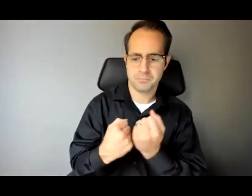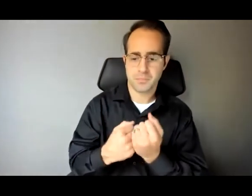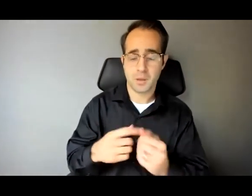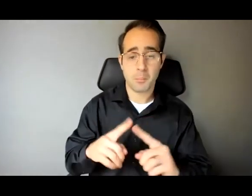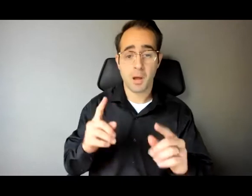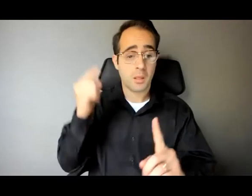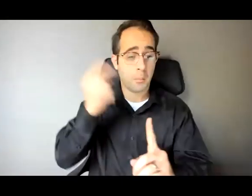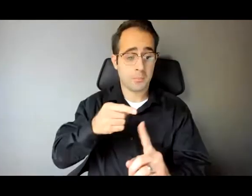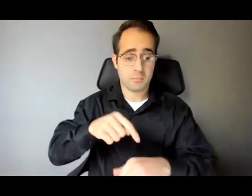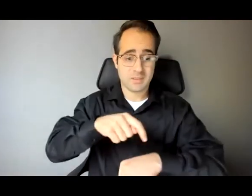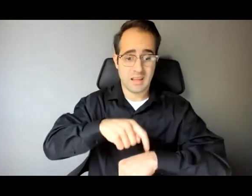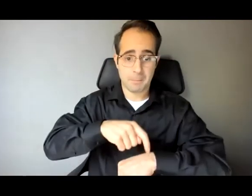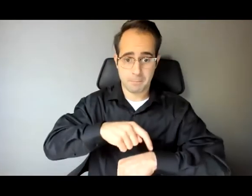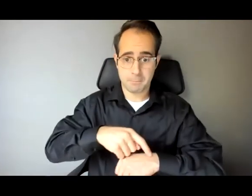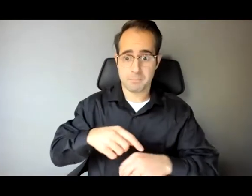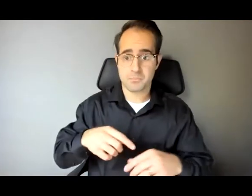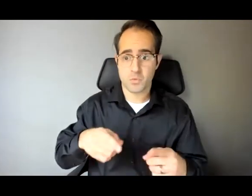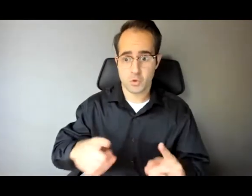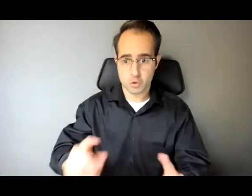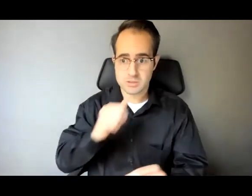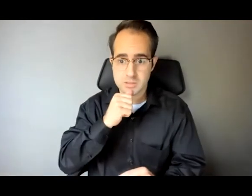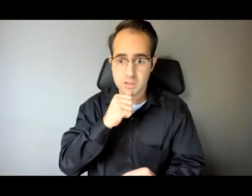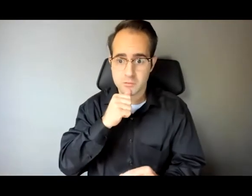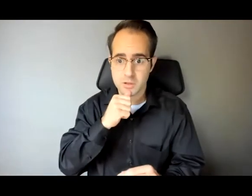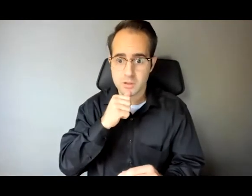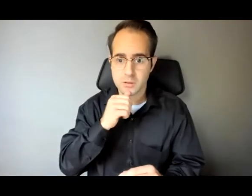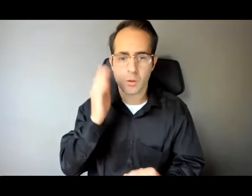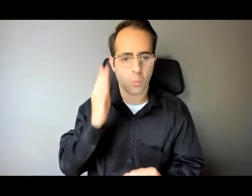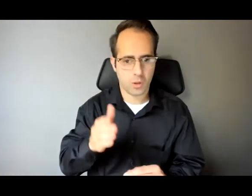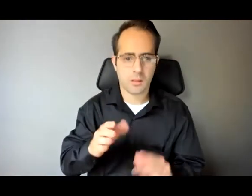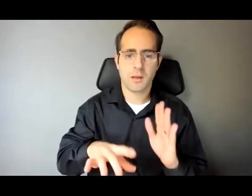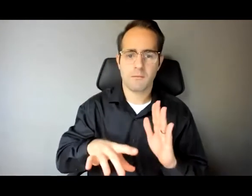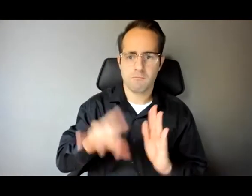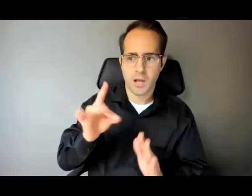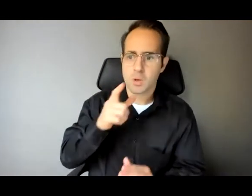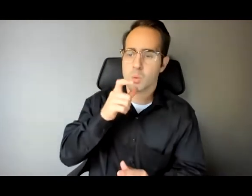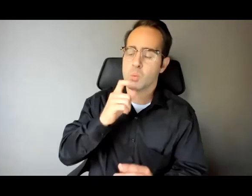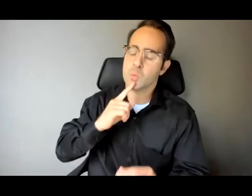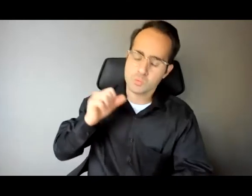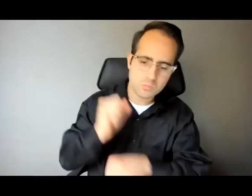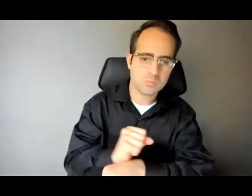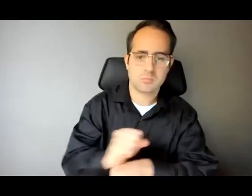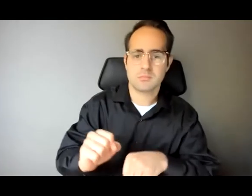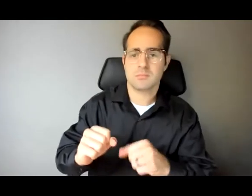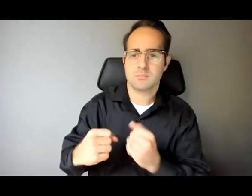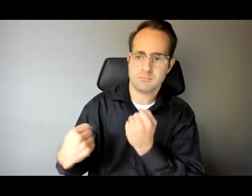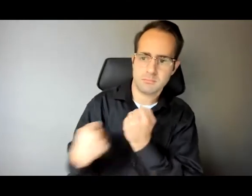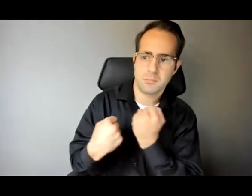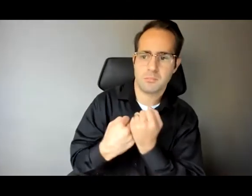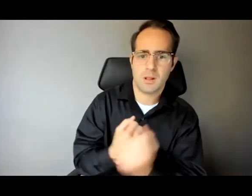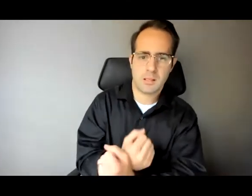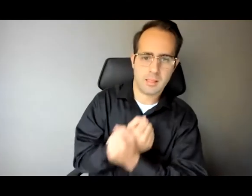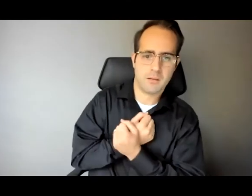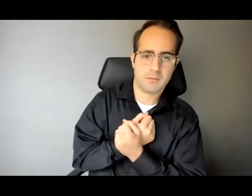talk that you will identify the people who love and care about you the most and will walk with you towards resilience in your darkest